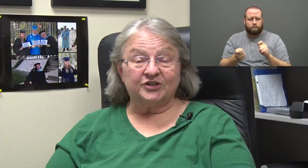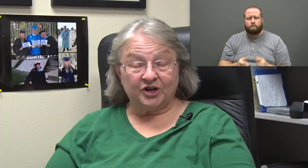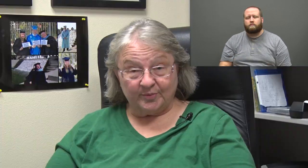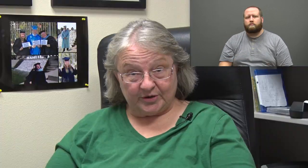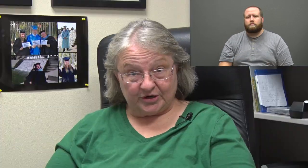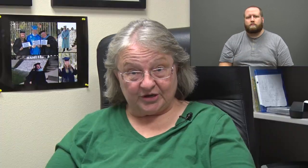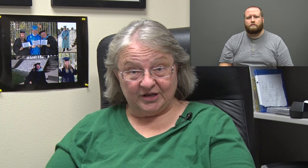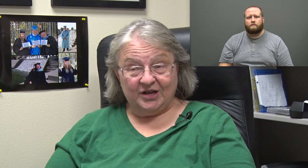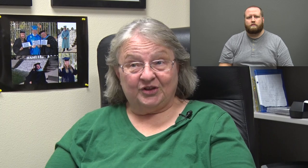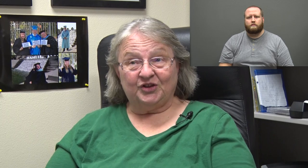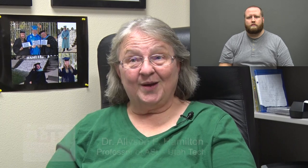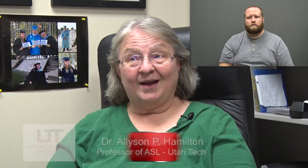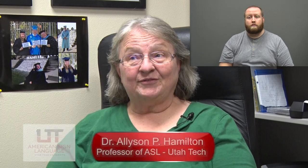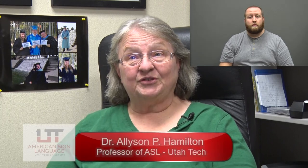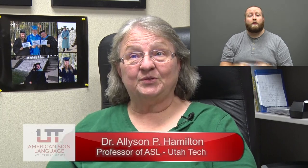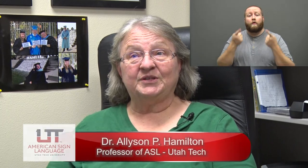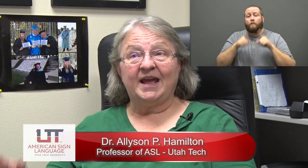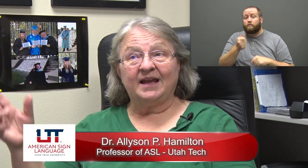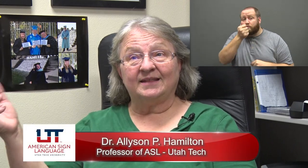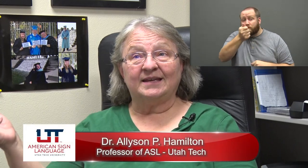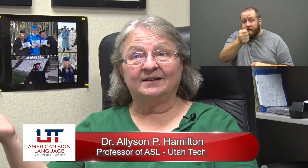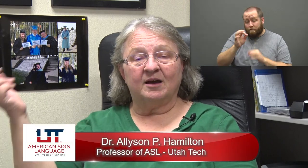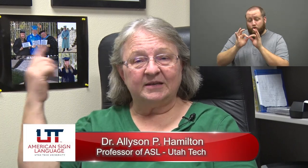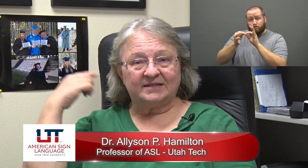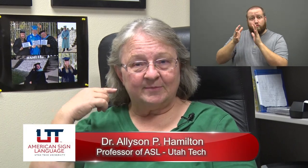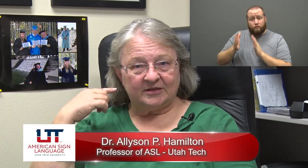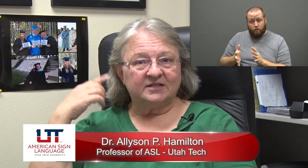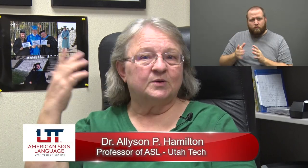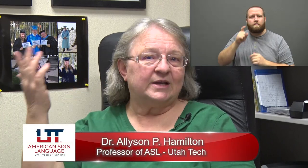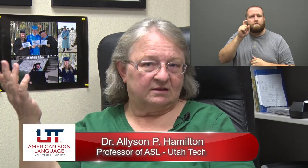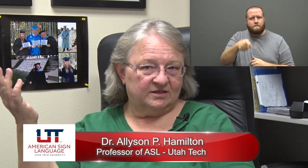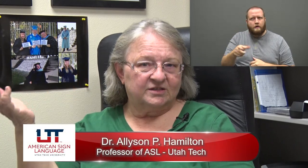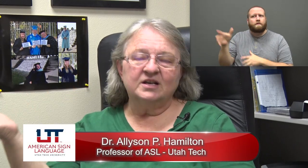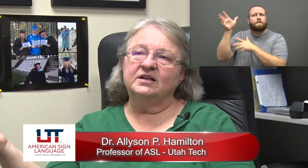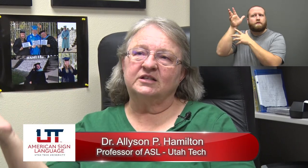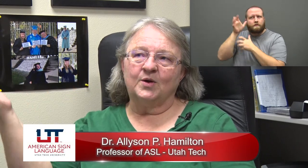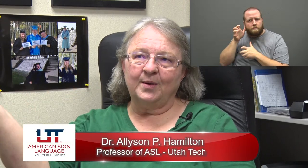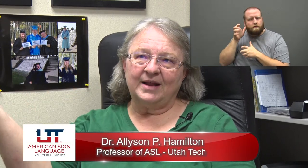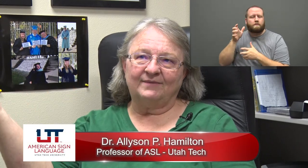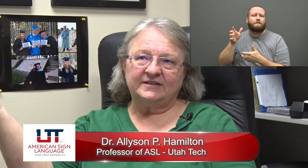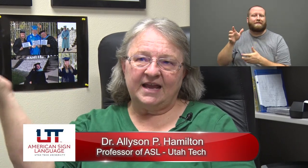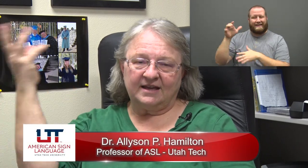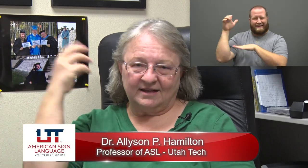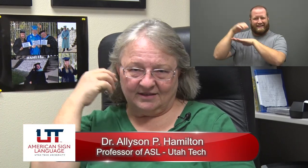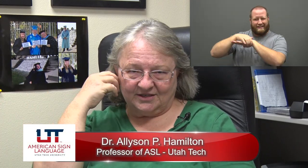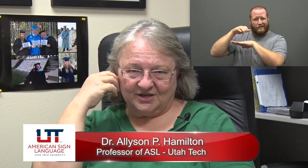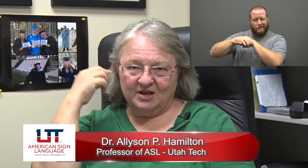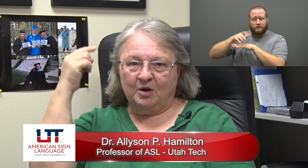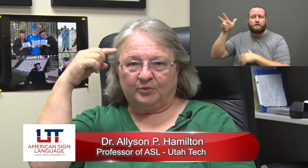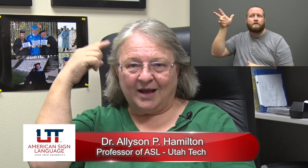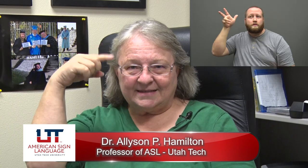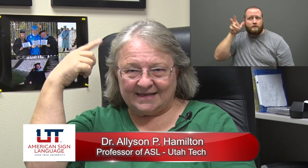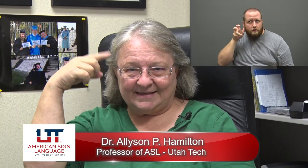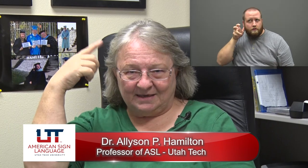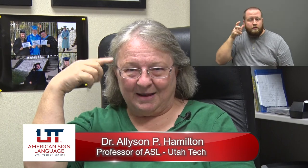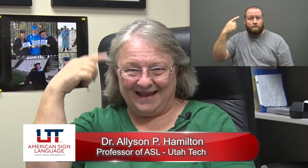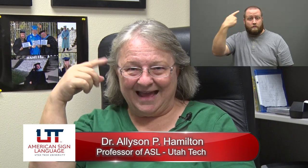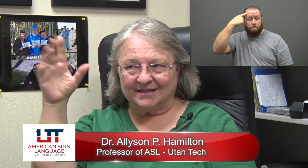interpreter, you have to take the incoming stimulus, so English, so I would have to take English, process it in my head,